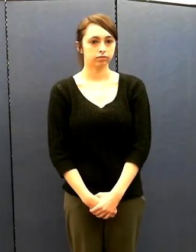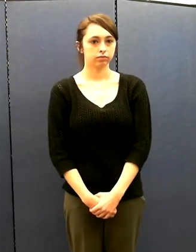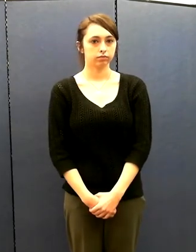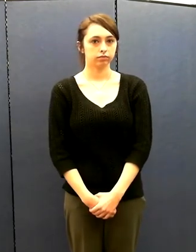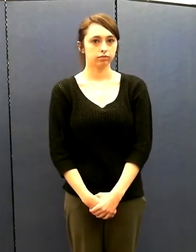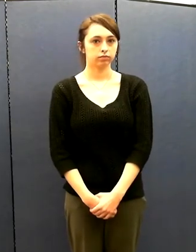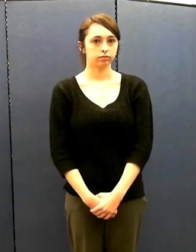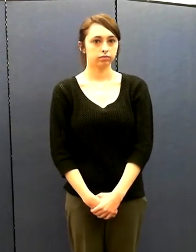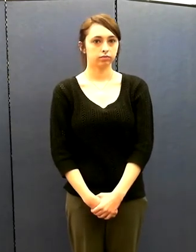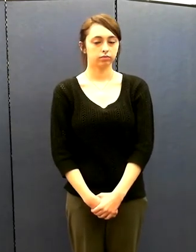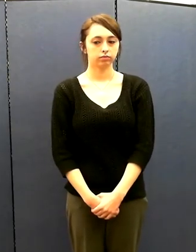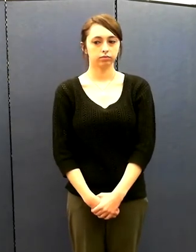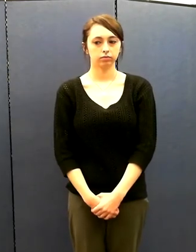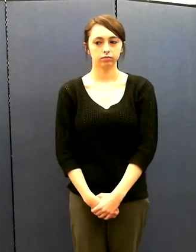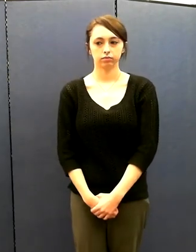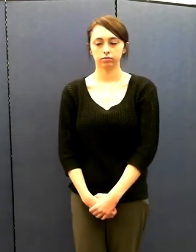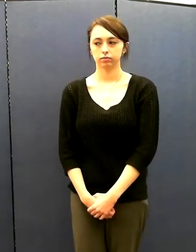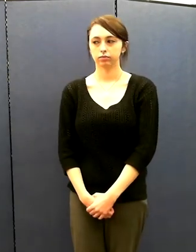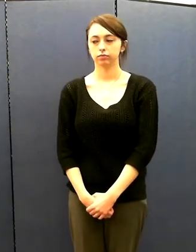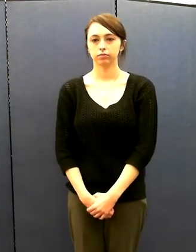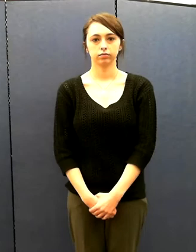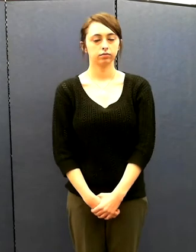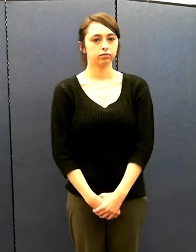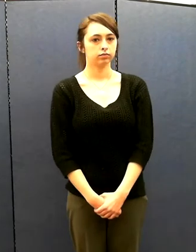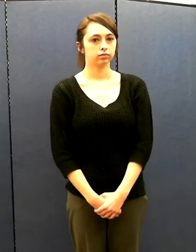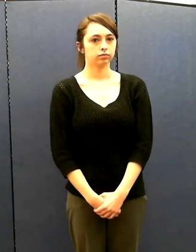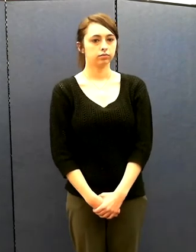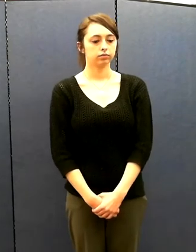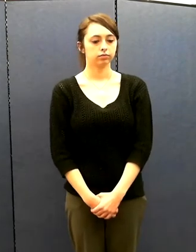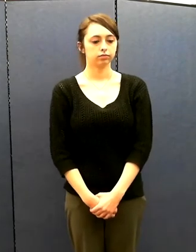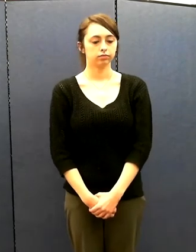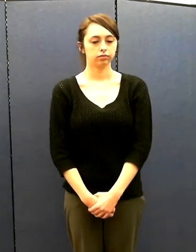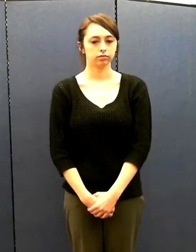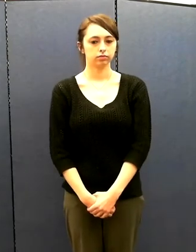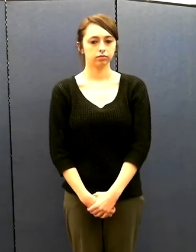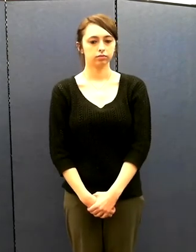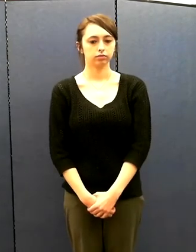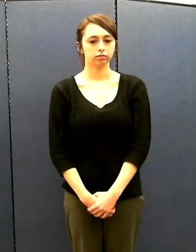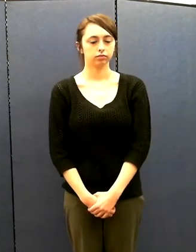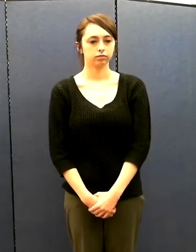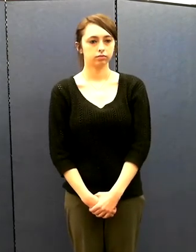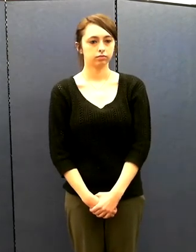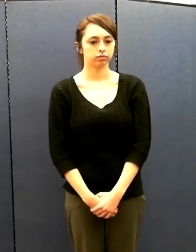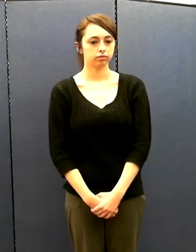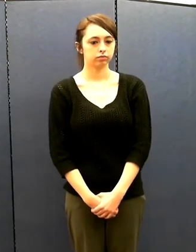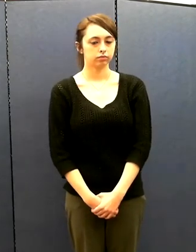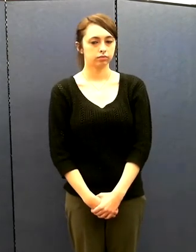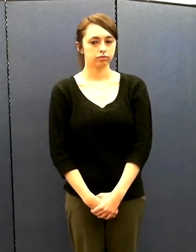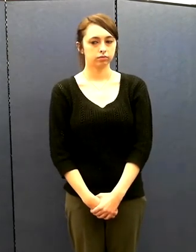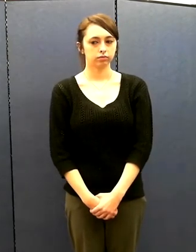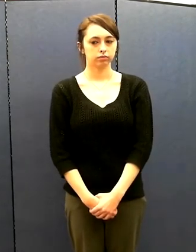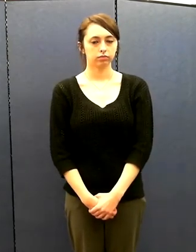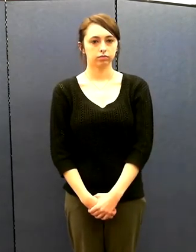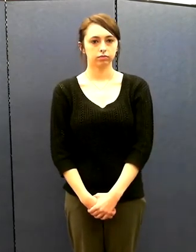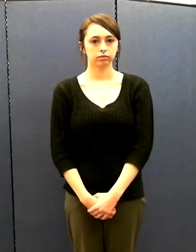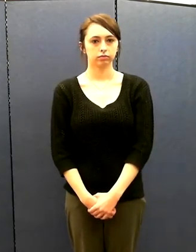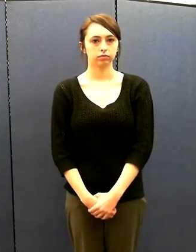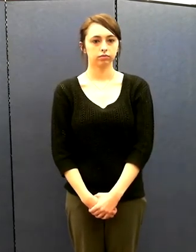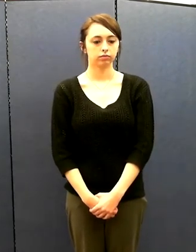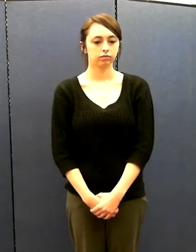One of the things that we always emphasize is the fact that crashes are usually a result